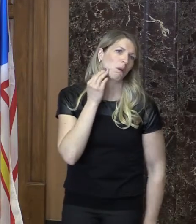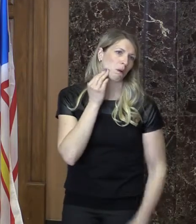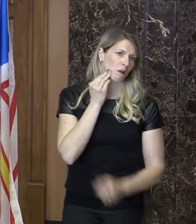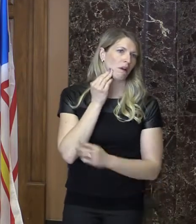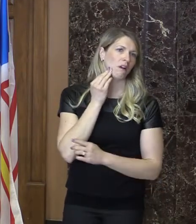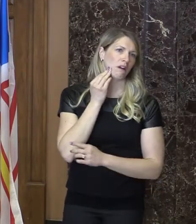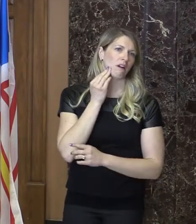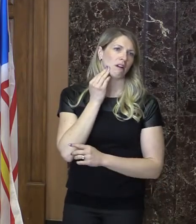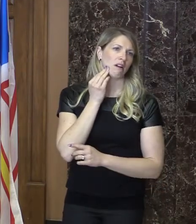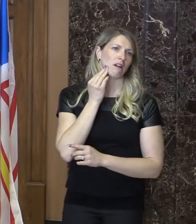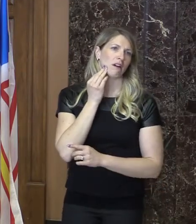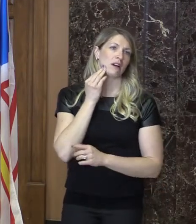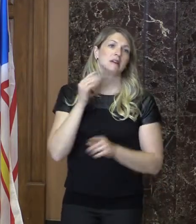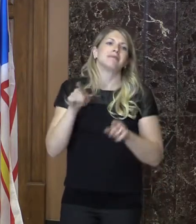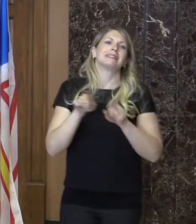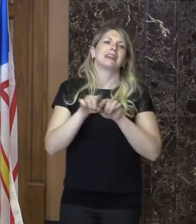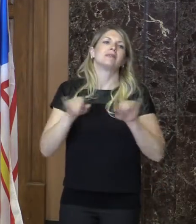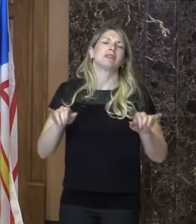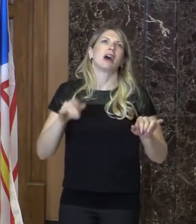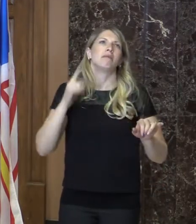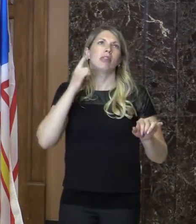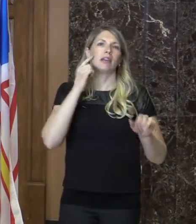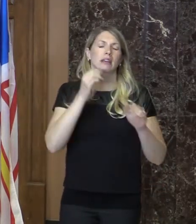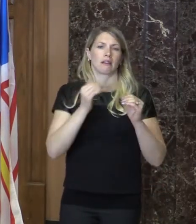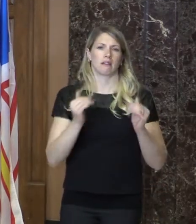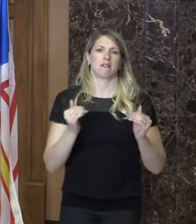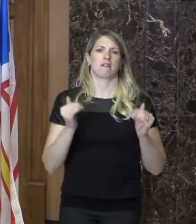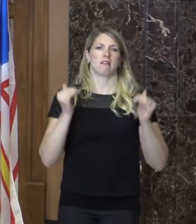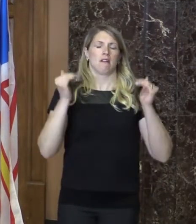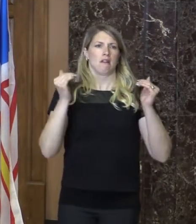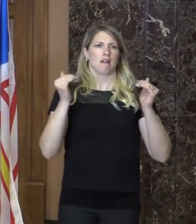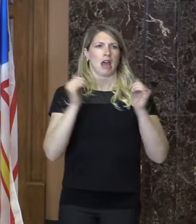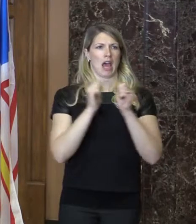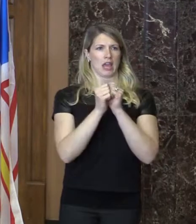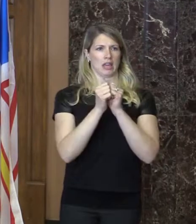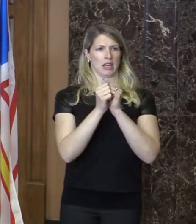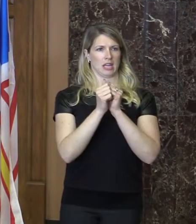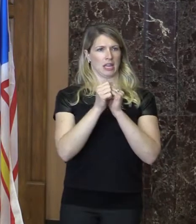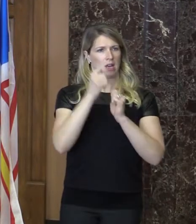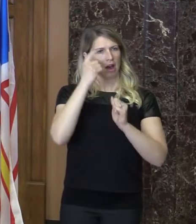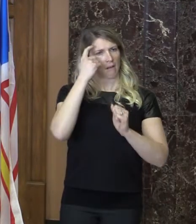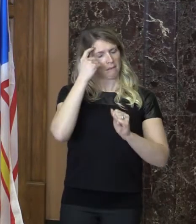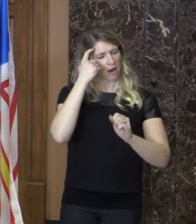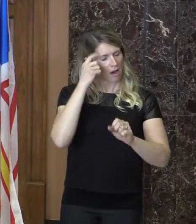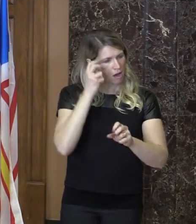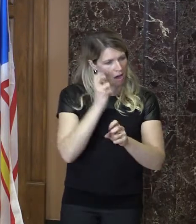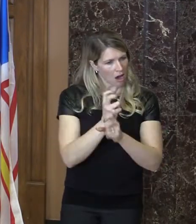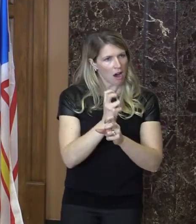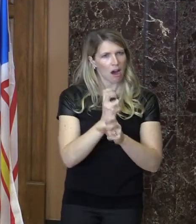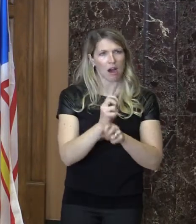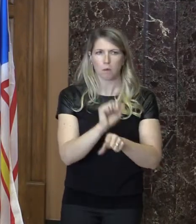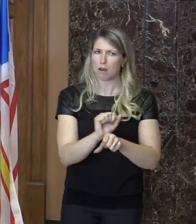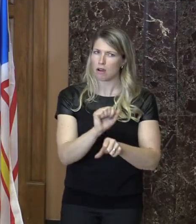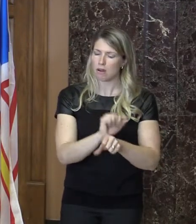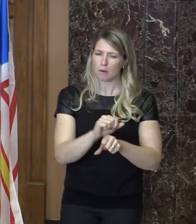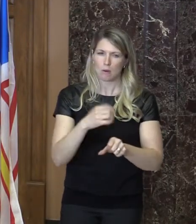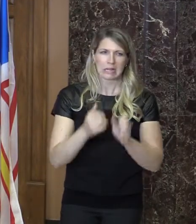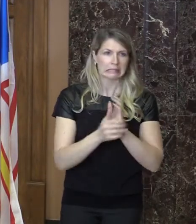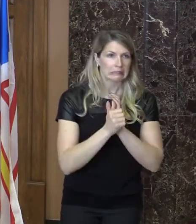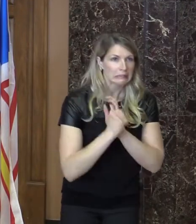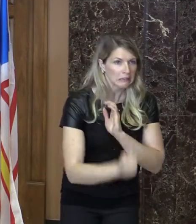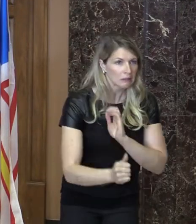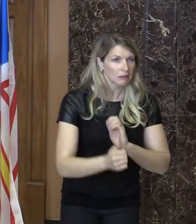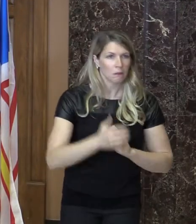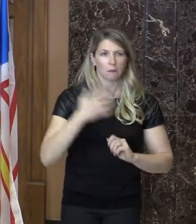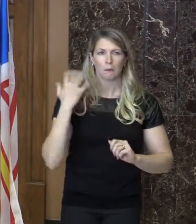But getting to that level of sport takes an incredible amount of determination. It takes skill. It takes perseverance.